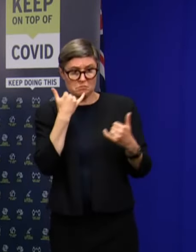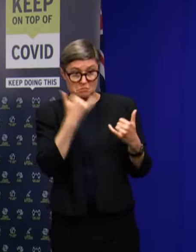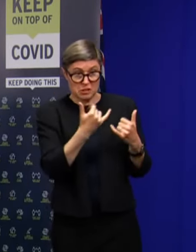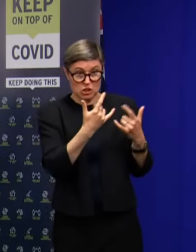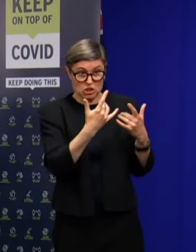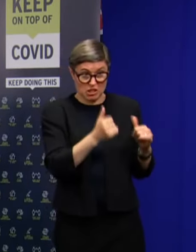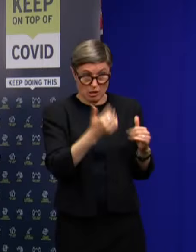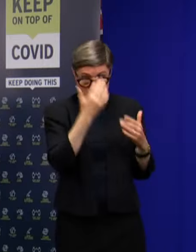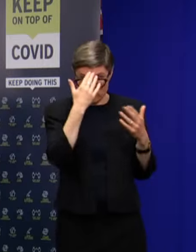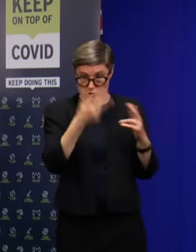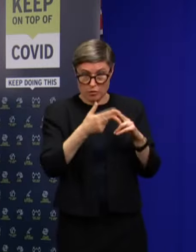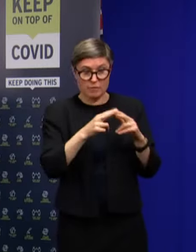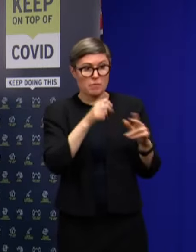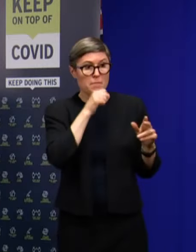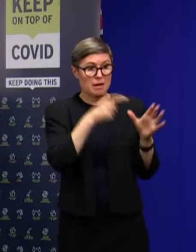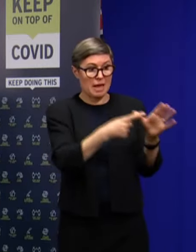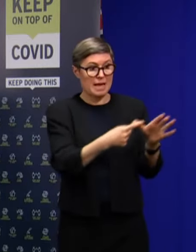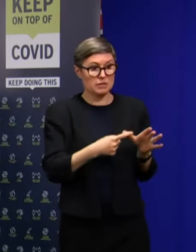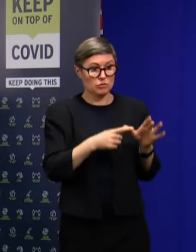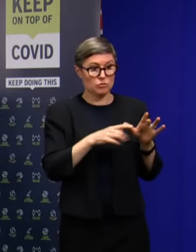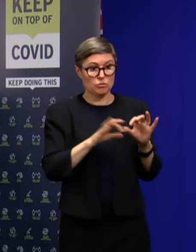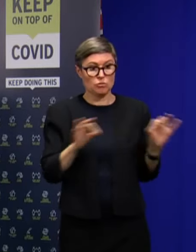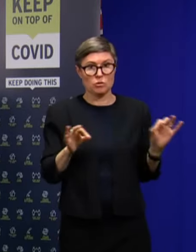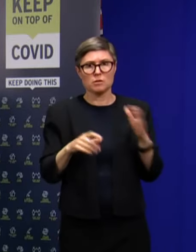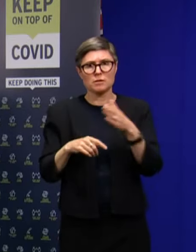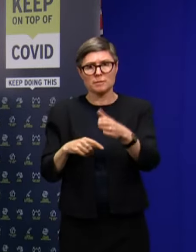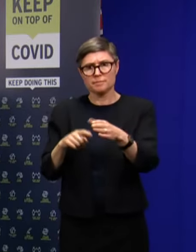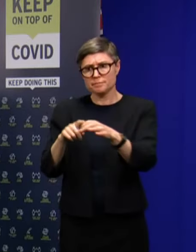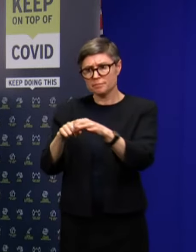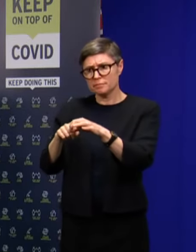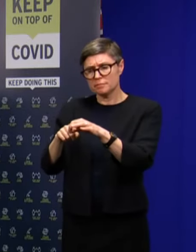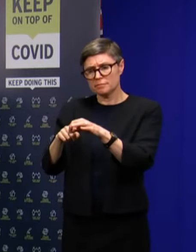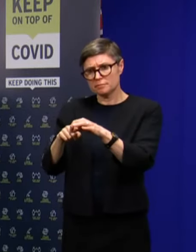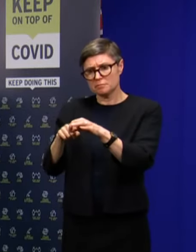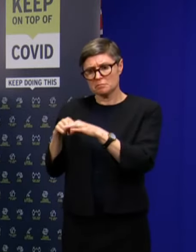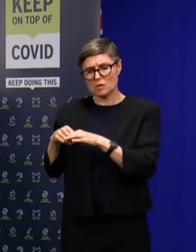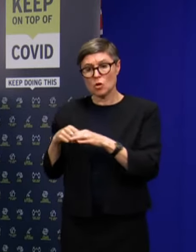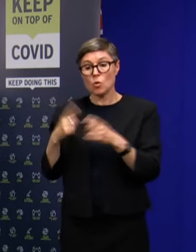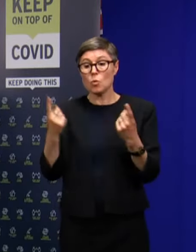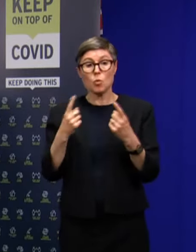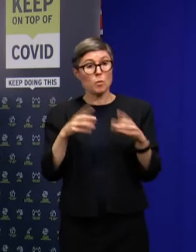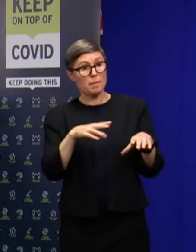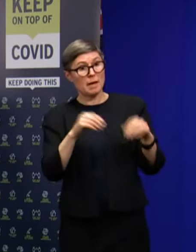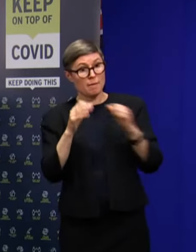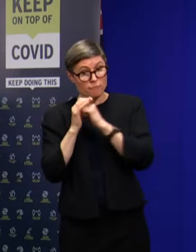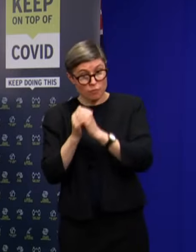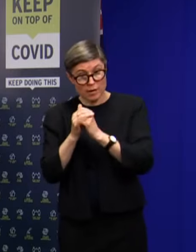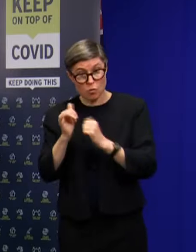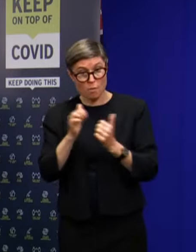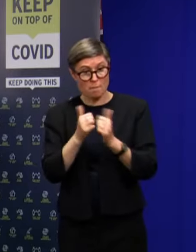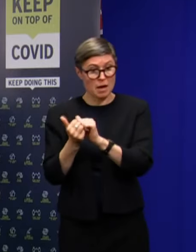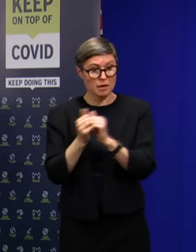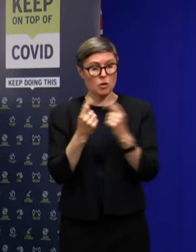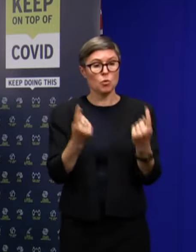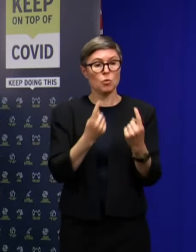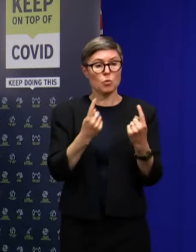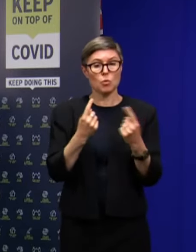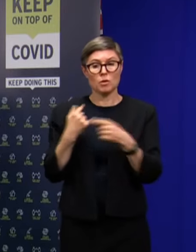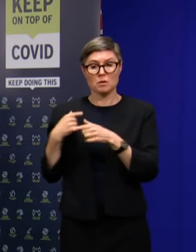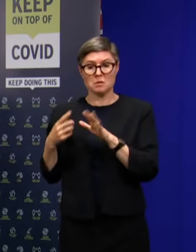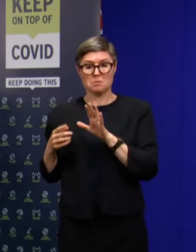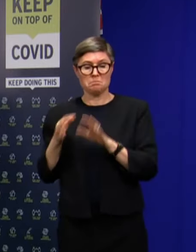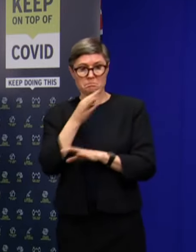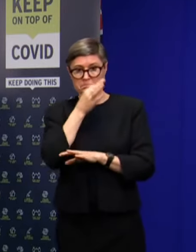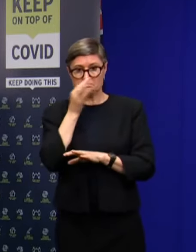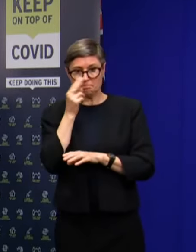don't know whether he responded to it. Was it his friend or his partner that picked him up, and who was he planning to go and visit? I'm not providing those